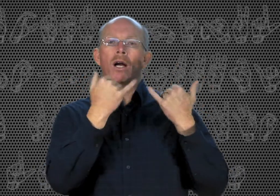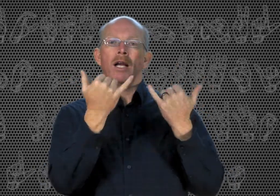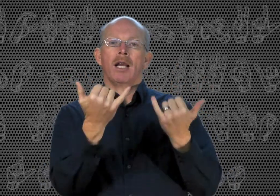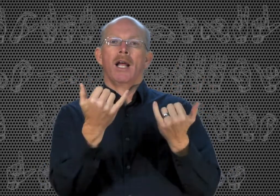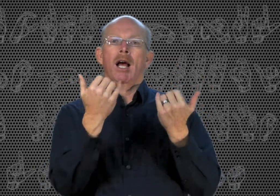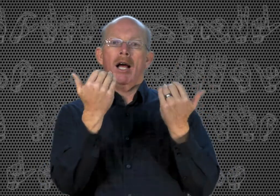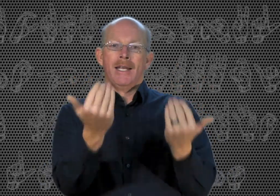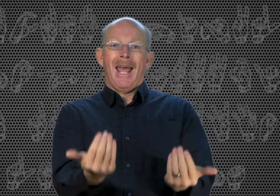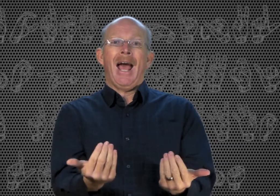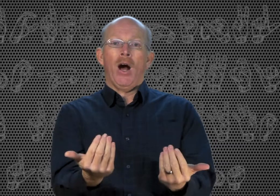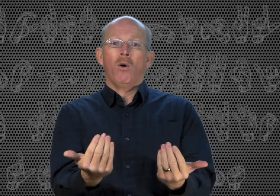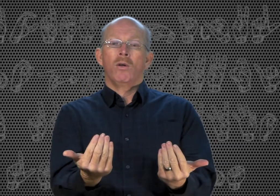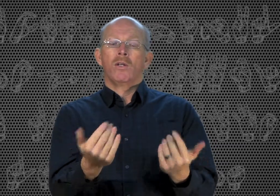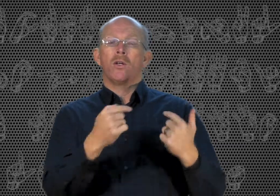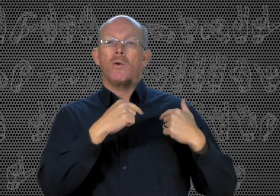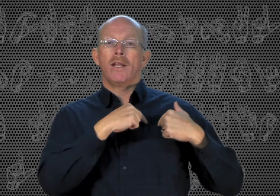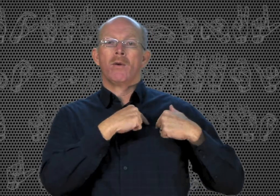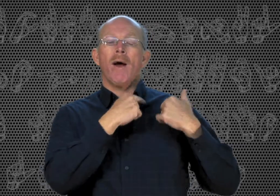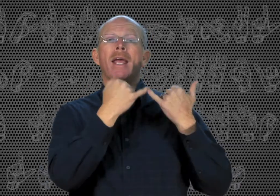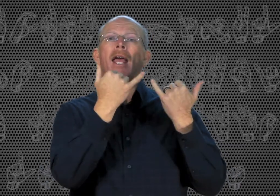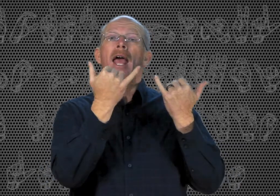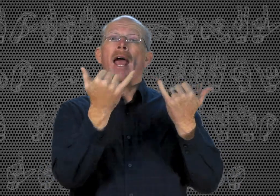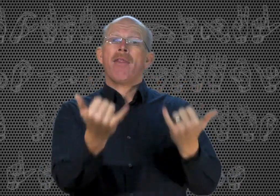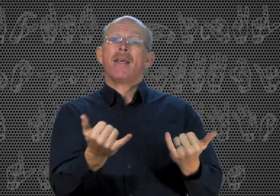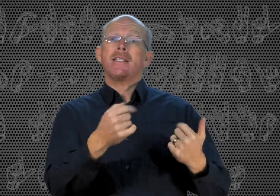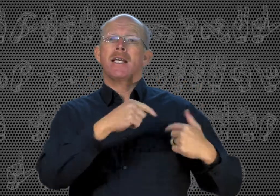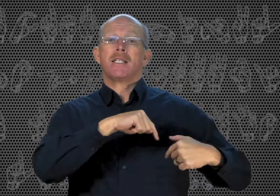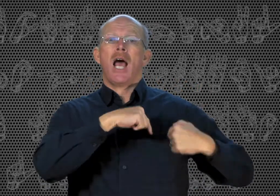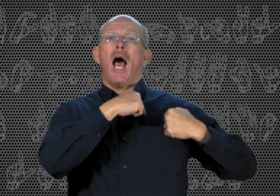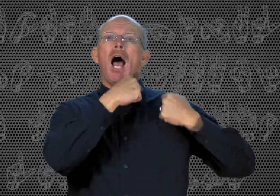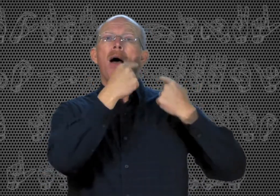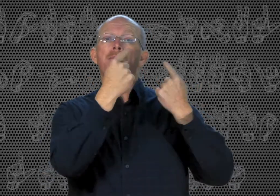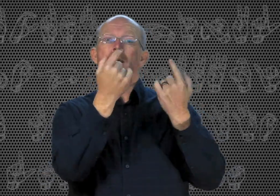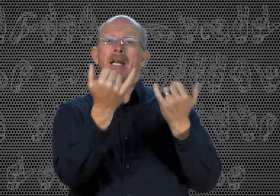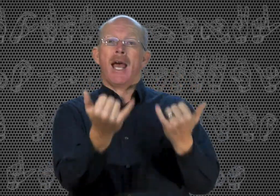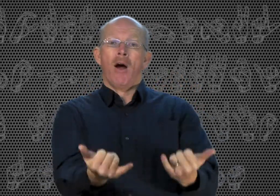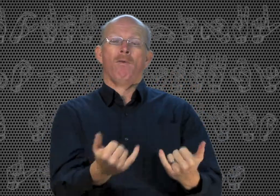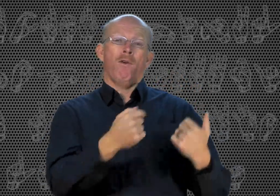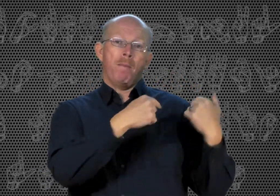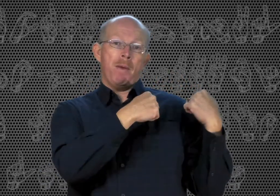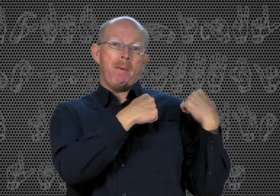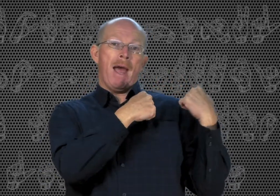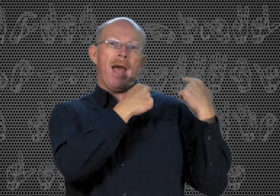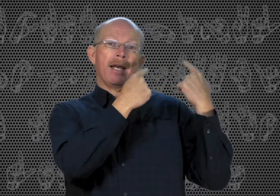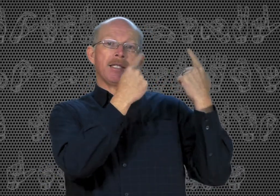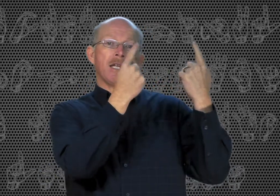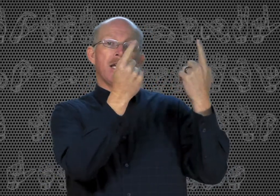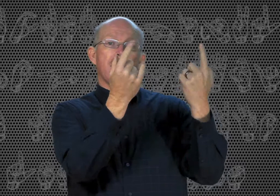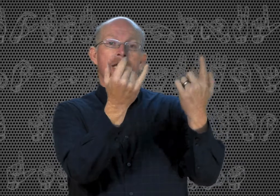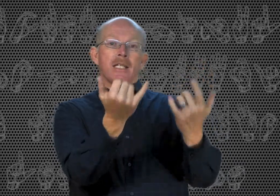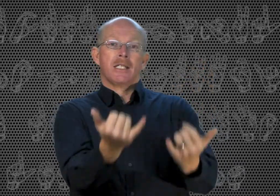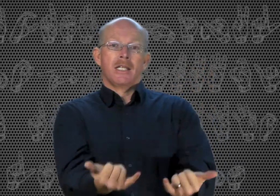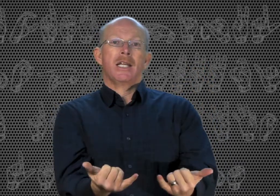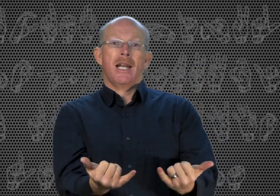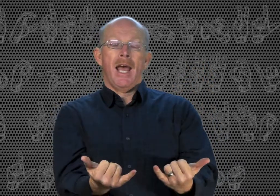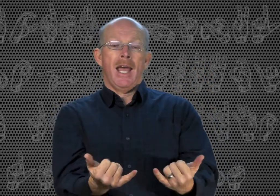now. You can do it either way. And this is up to now, from the past to today,